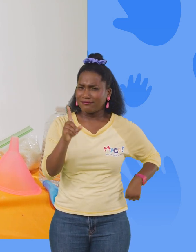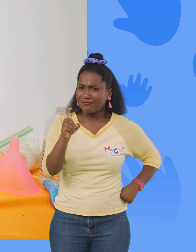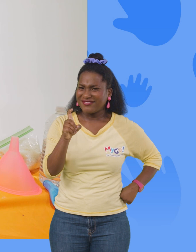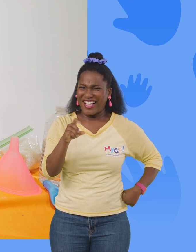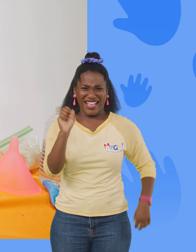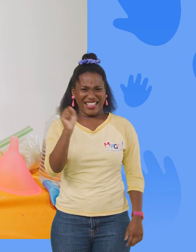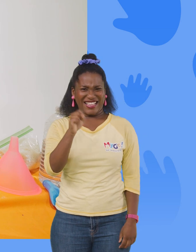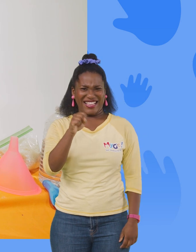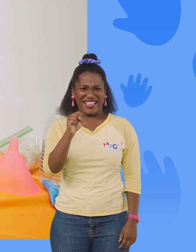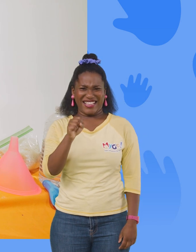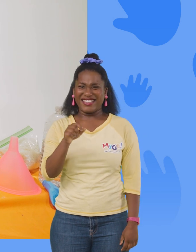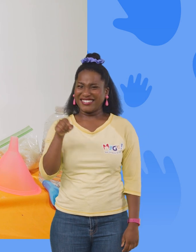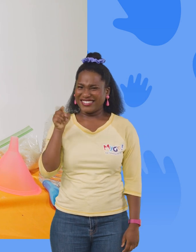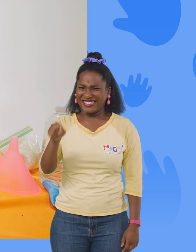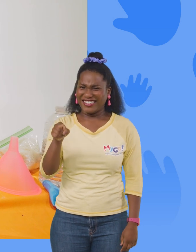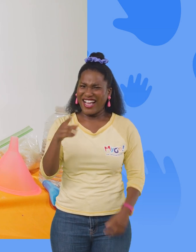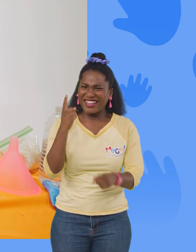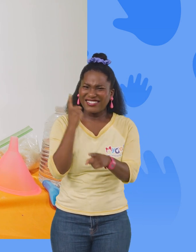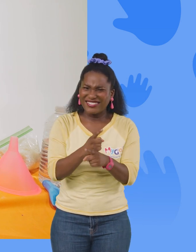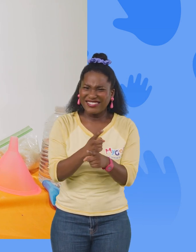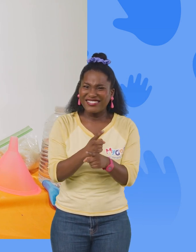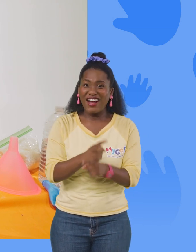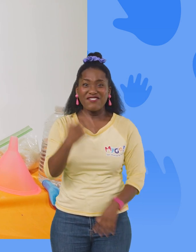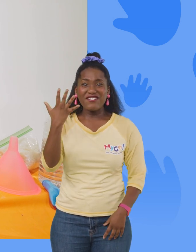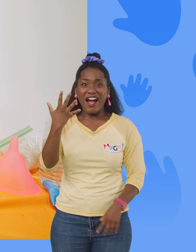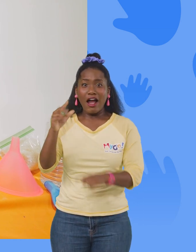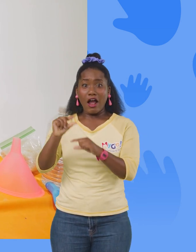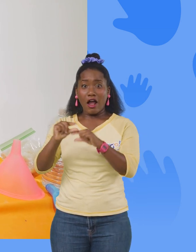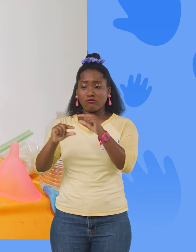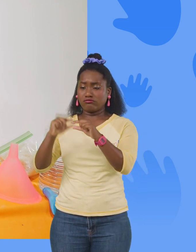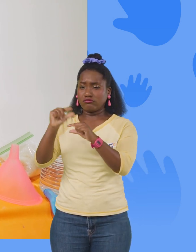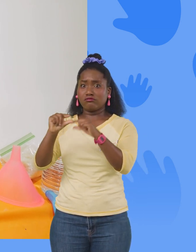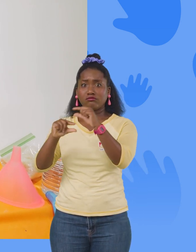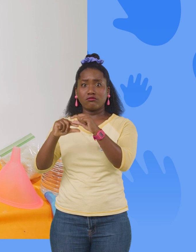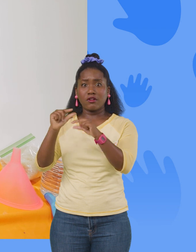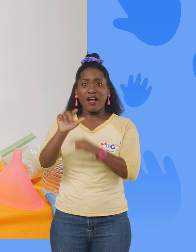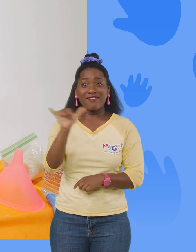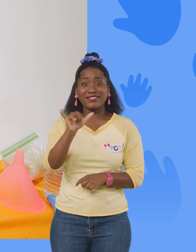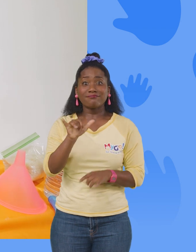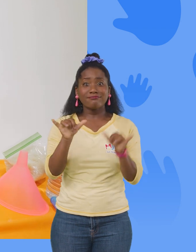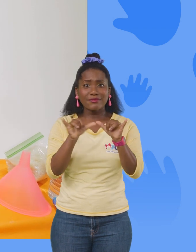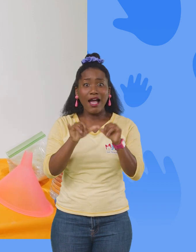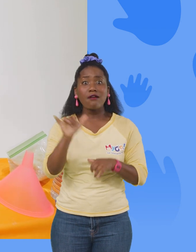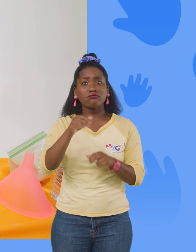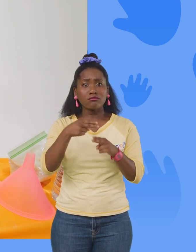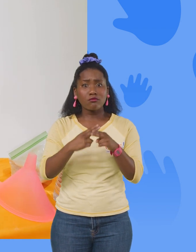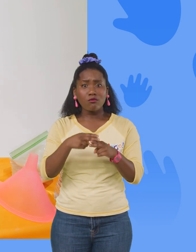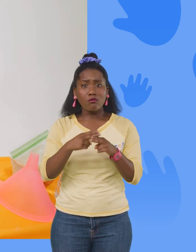Yeah, you're right. Five cubes of the same size and same weight is